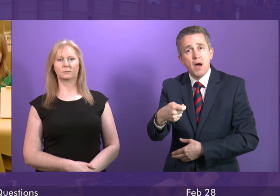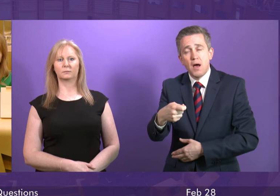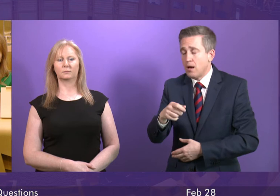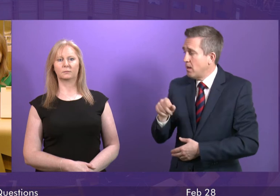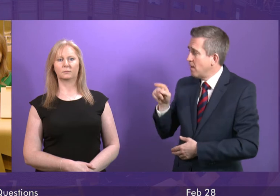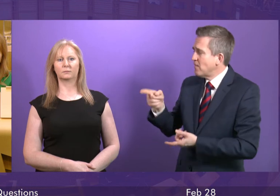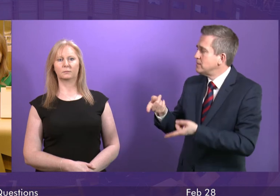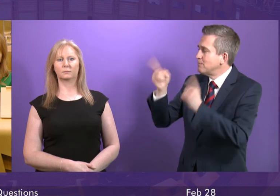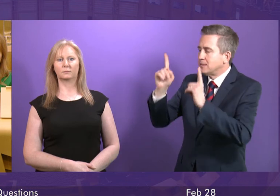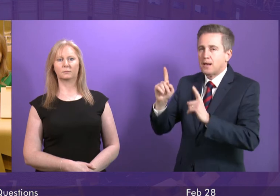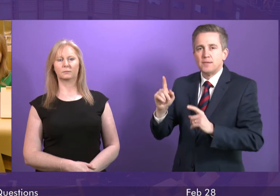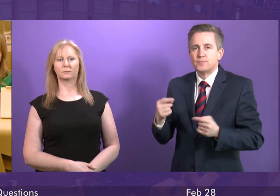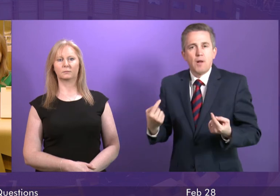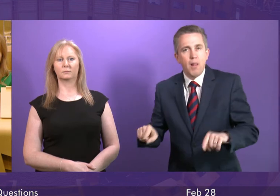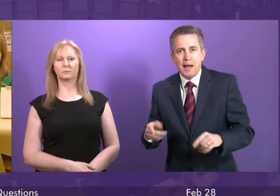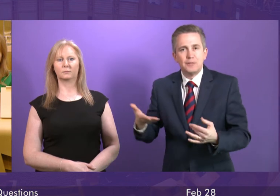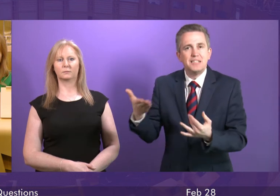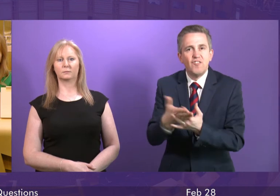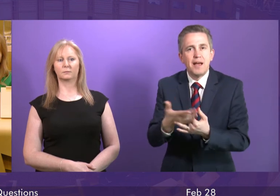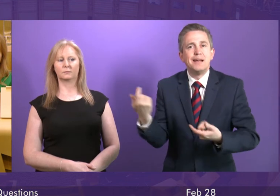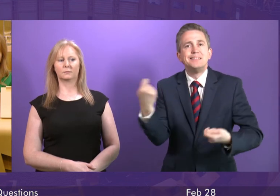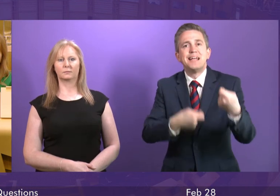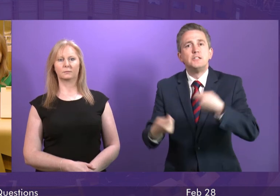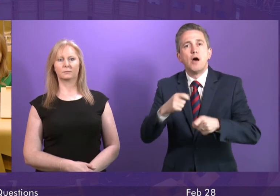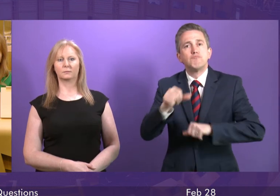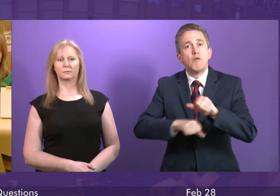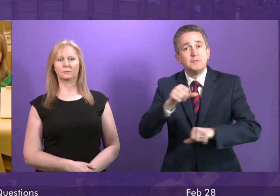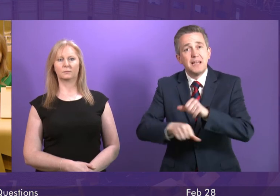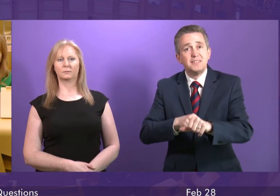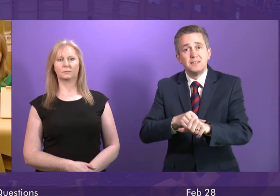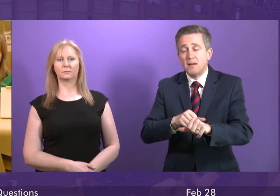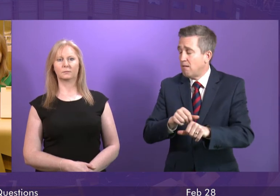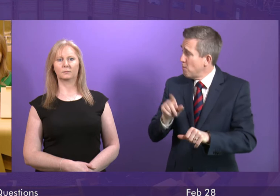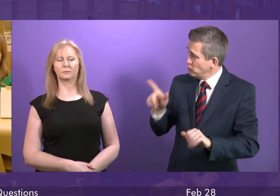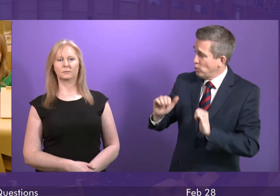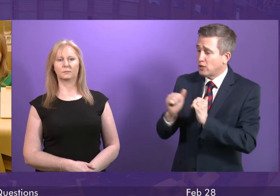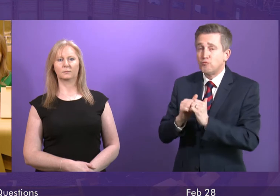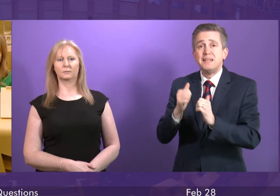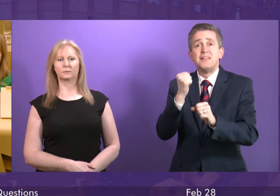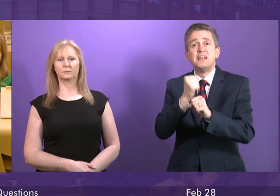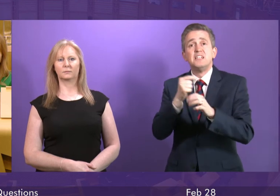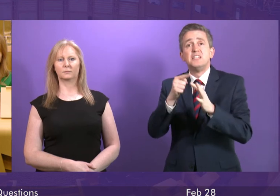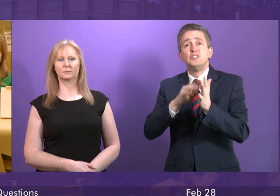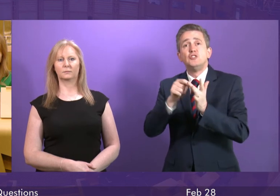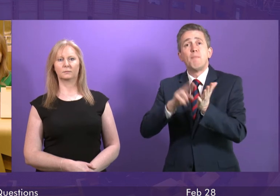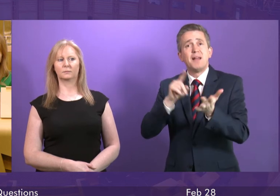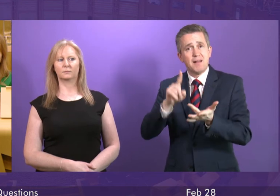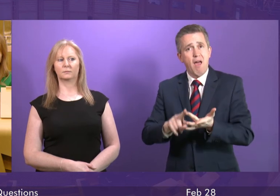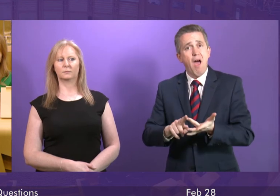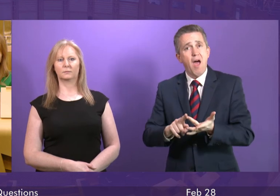interfere in a tender process, does she agree with me that Gemini has got an absolute responsibility to bid for that work,